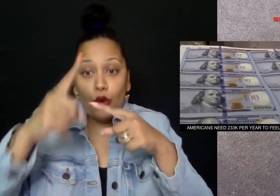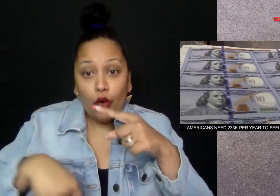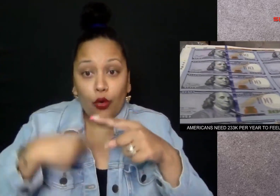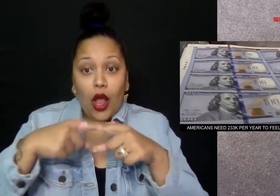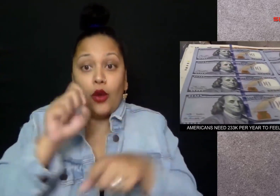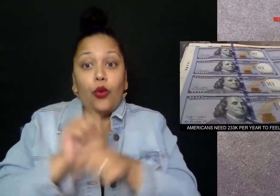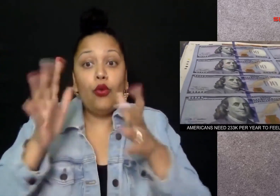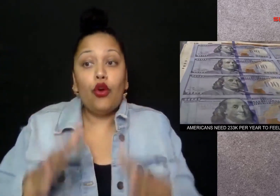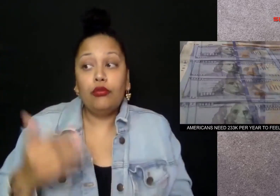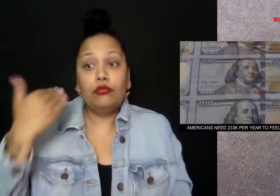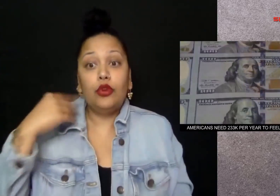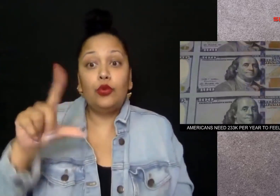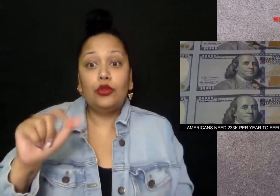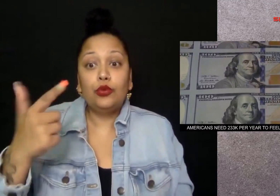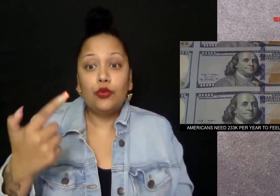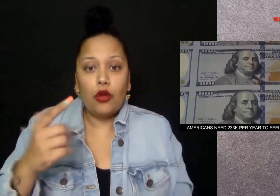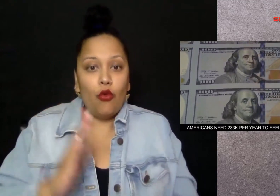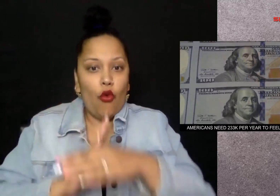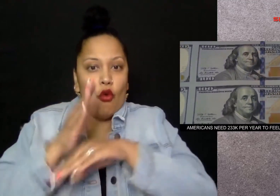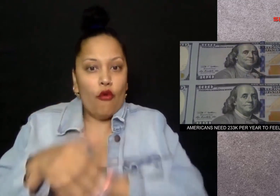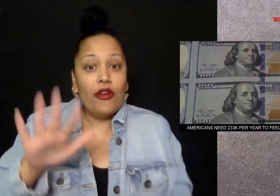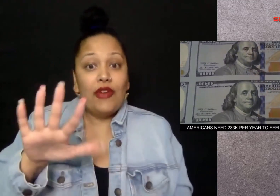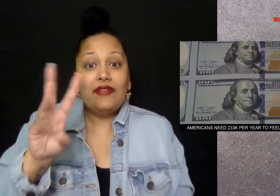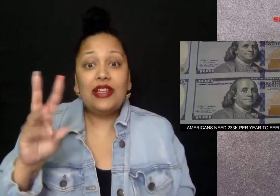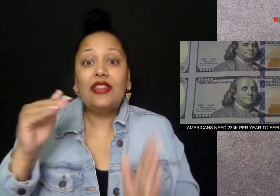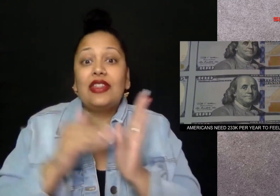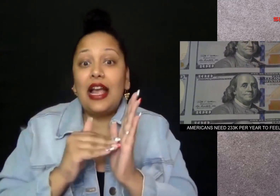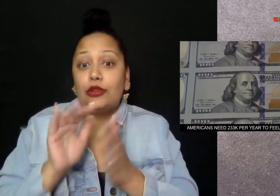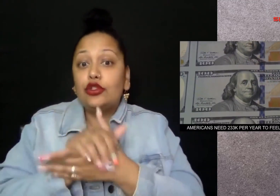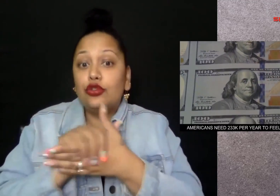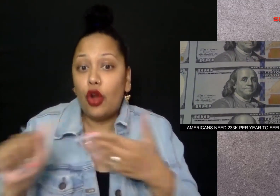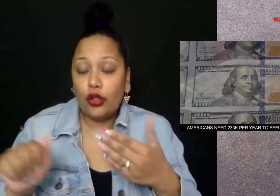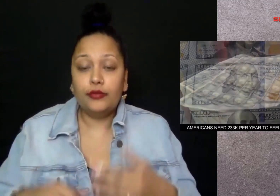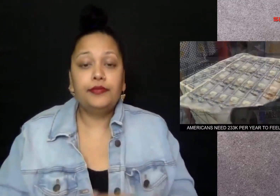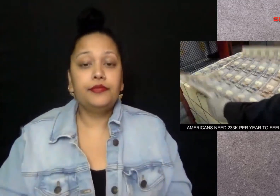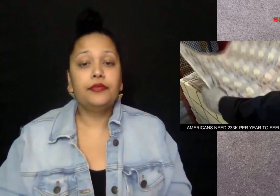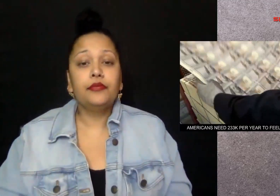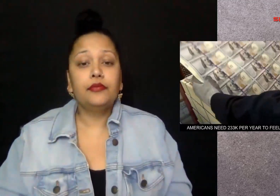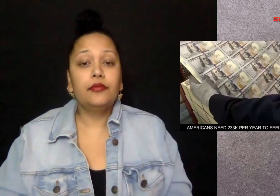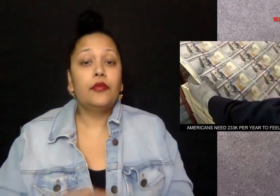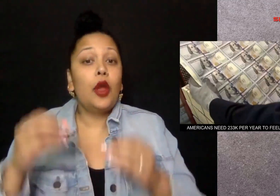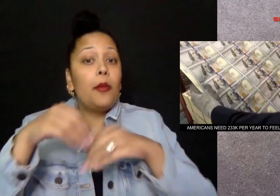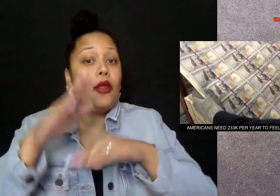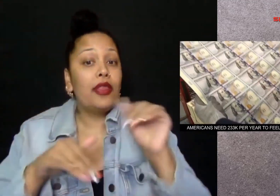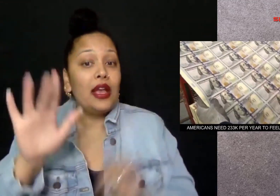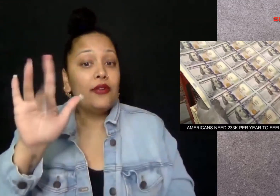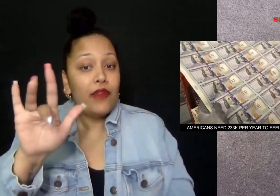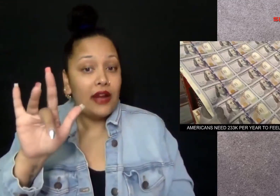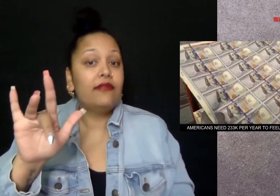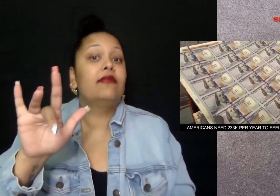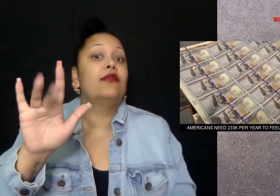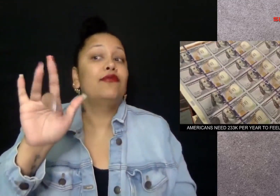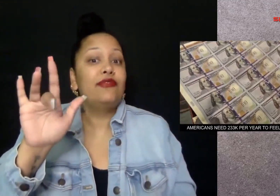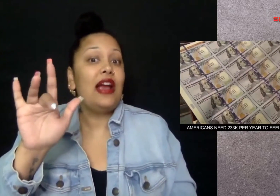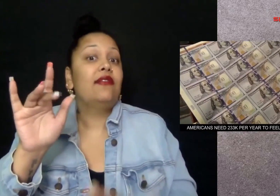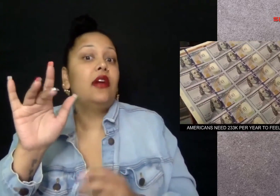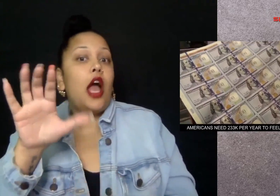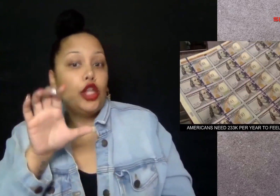full-time year-round worker in 2021 was just over $56,000 more than